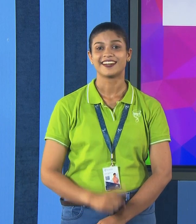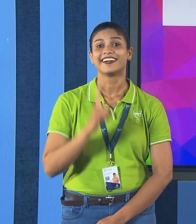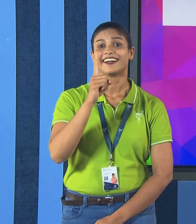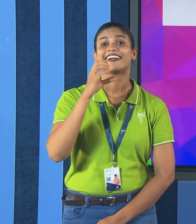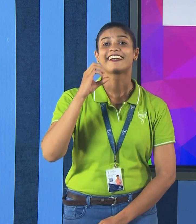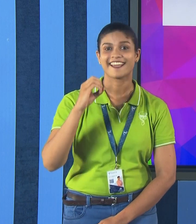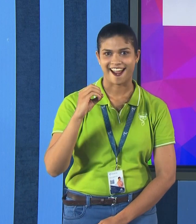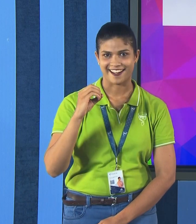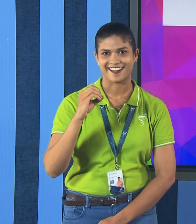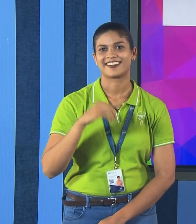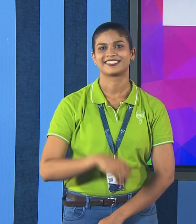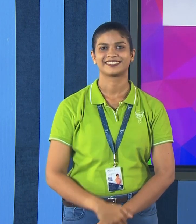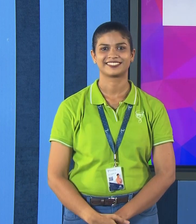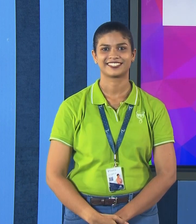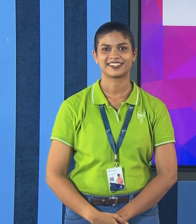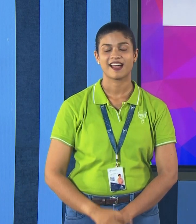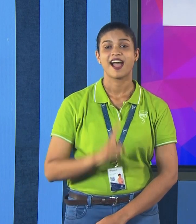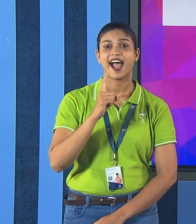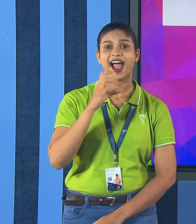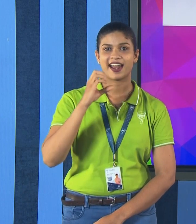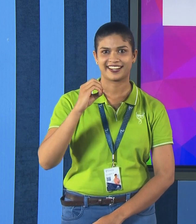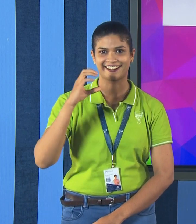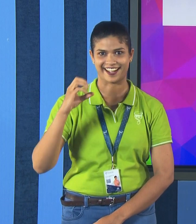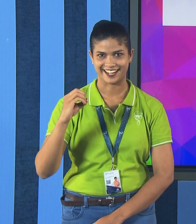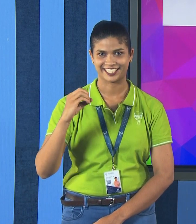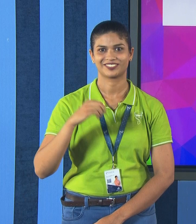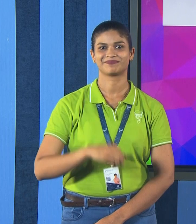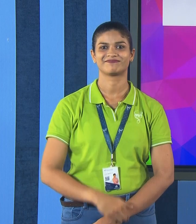10, 100, 1000.